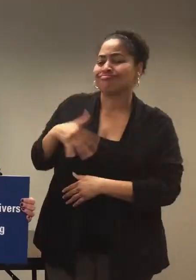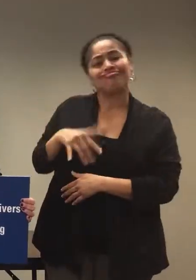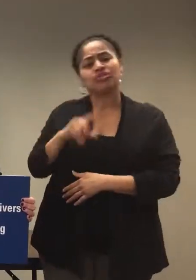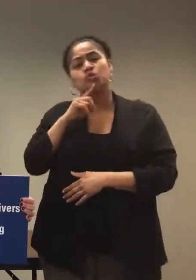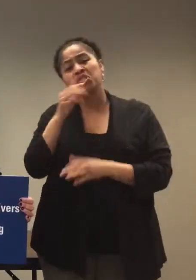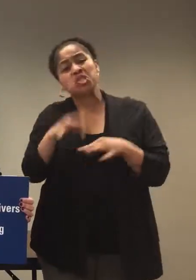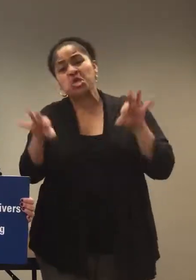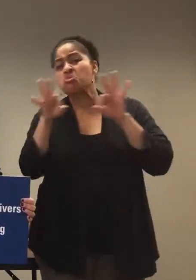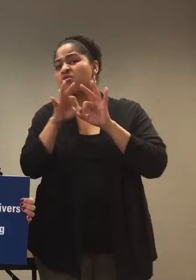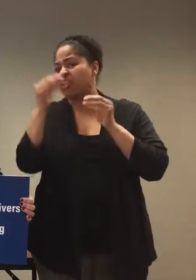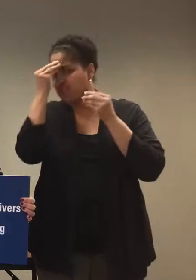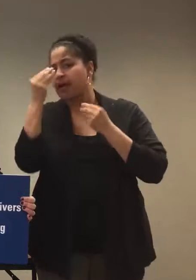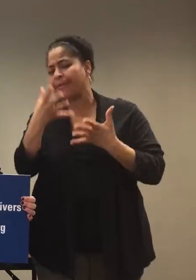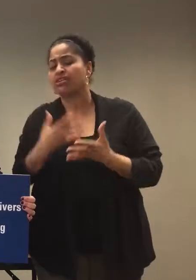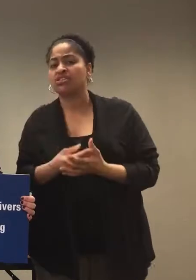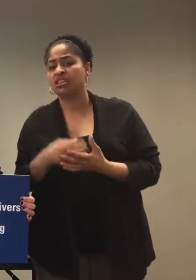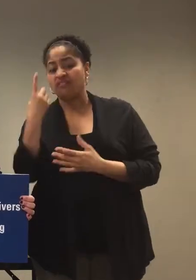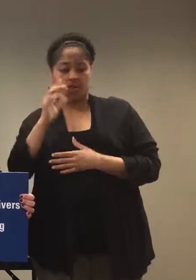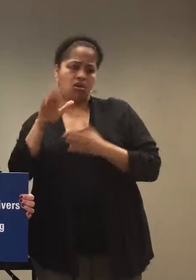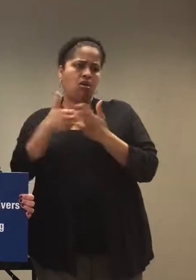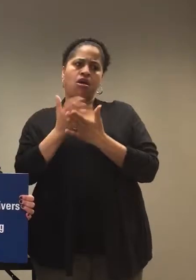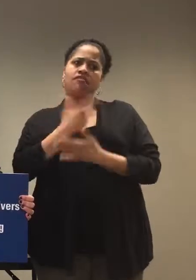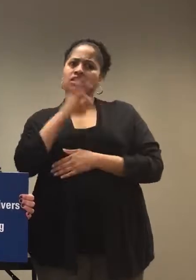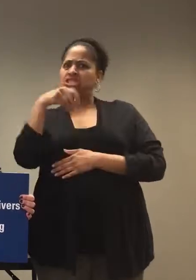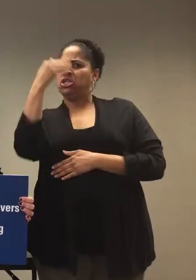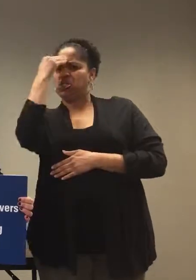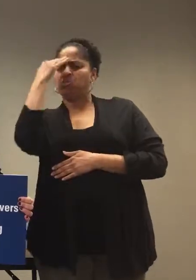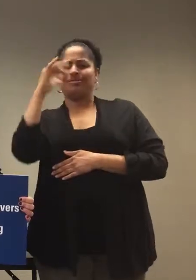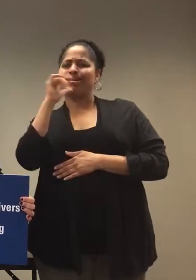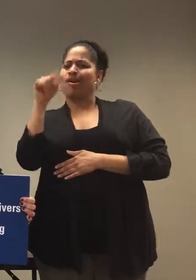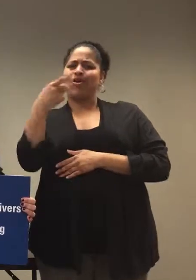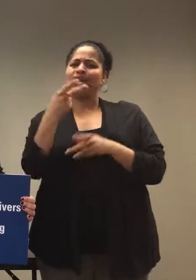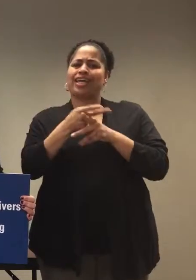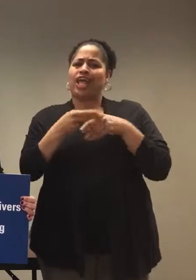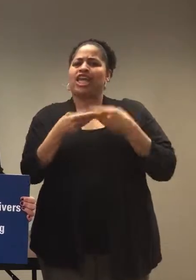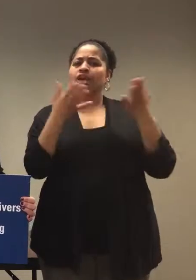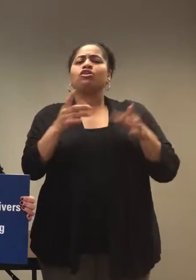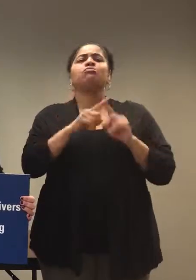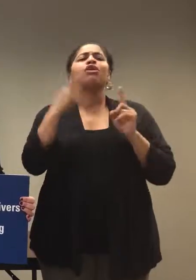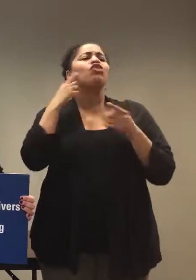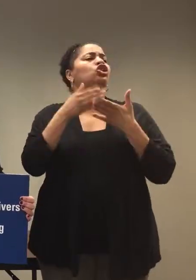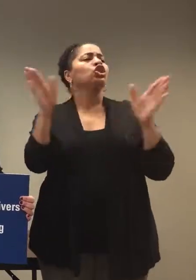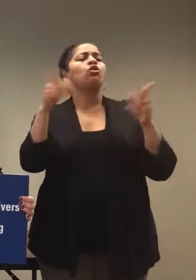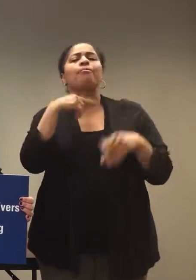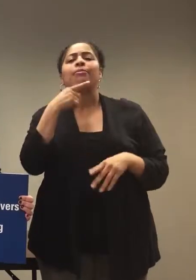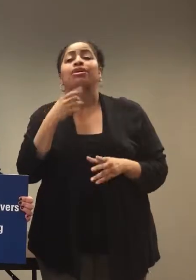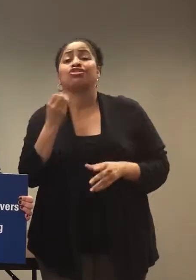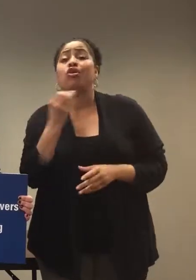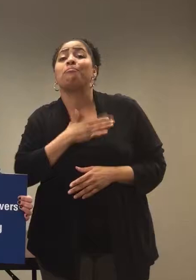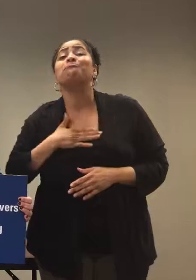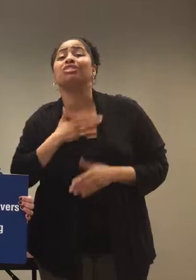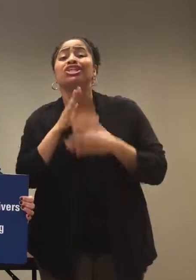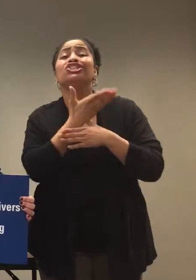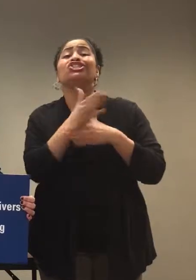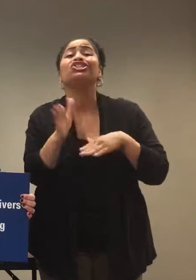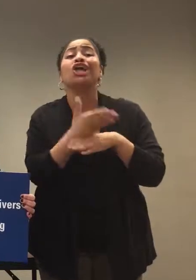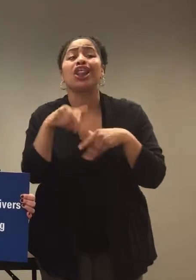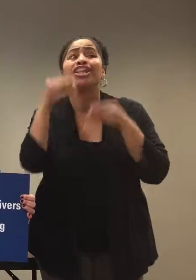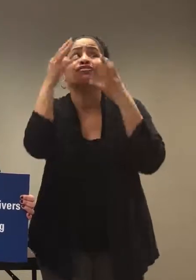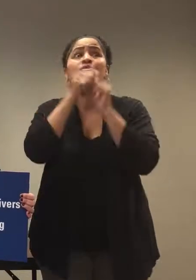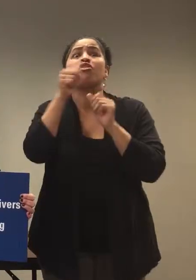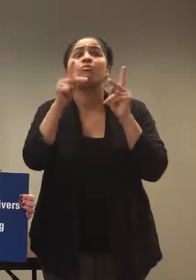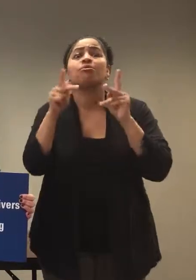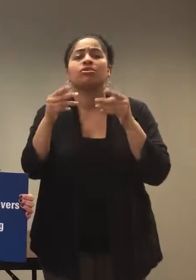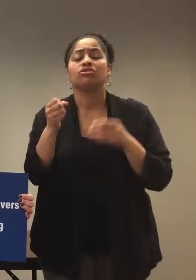is really important information for all of us to know. Not just caregivers but for the general public. So please share this information with